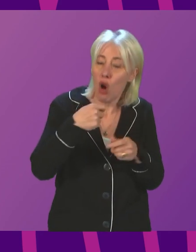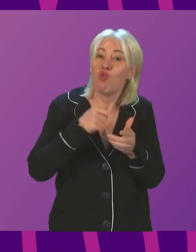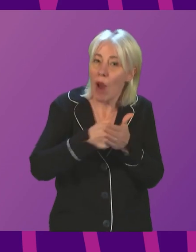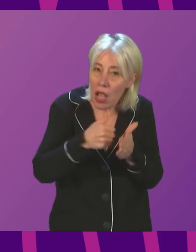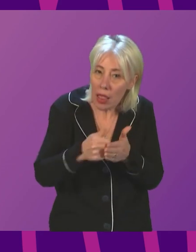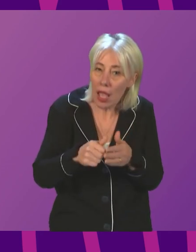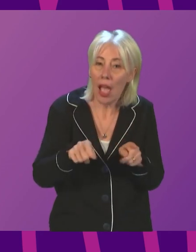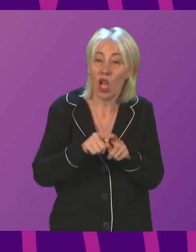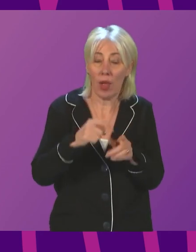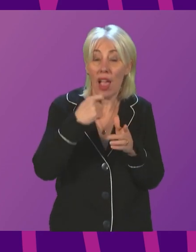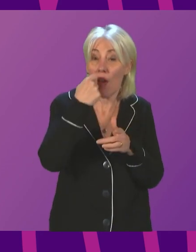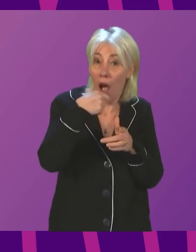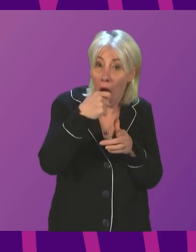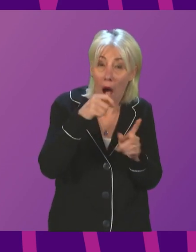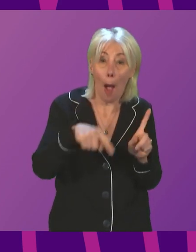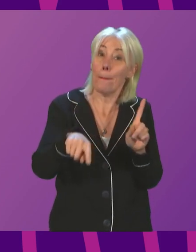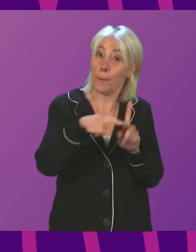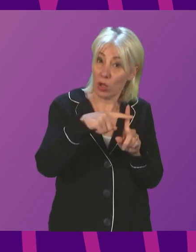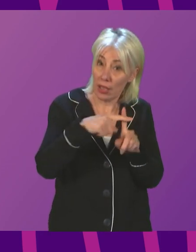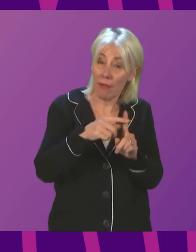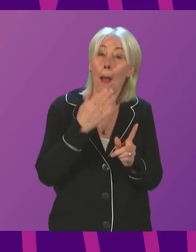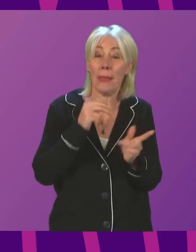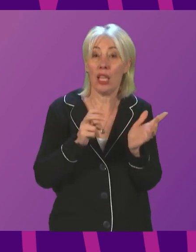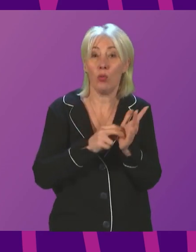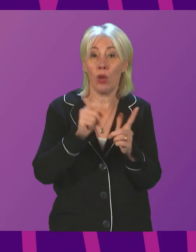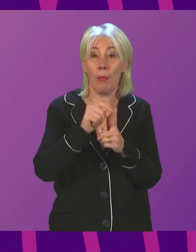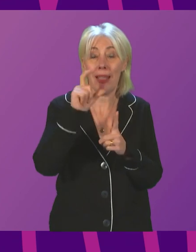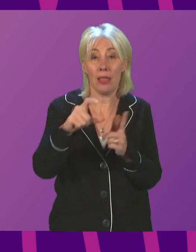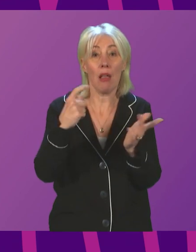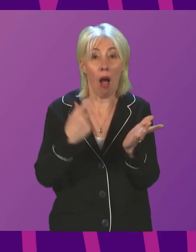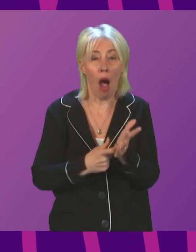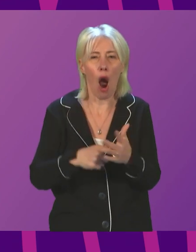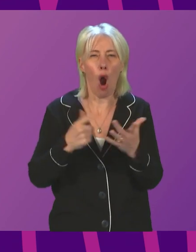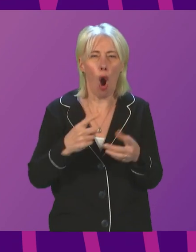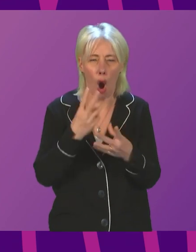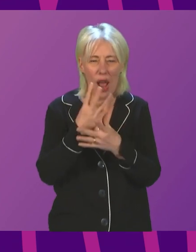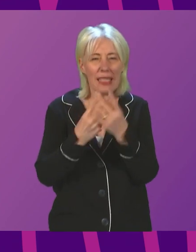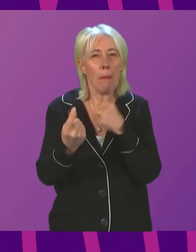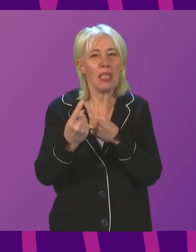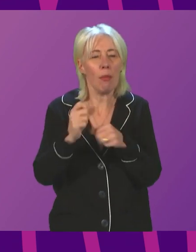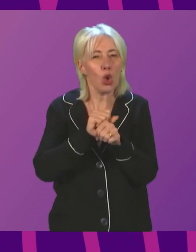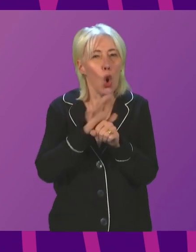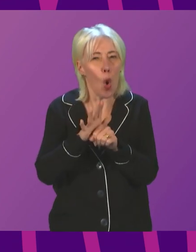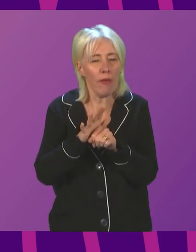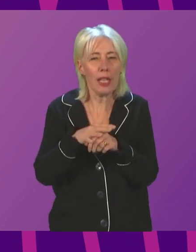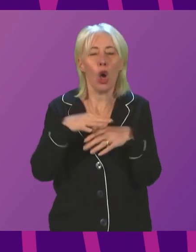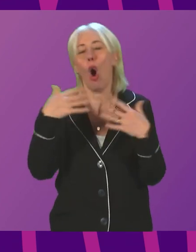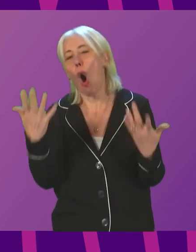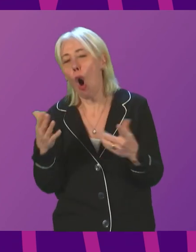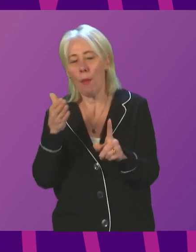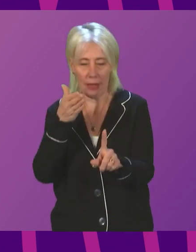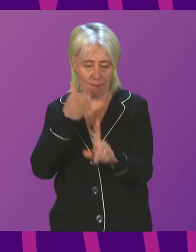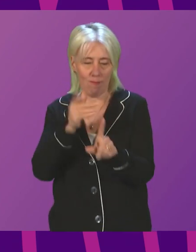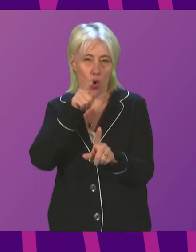of the lateral flow tests shows up as positive, or if you have symptoms of COVID or if you are identified as a close